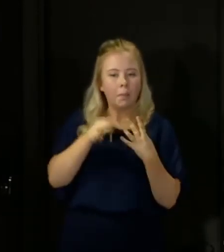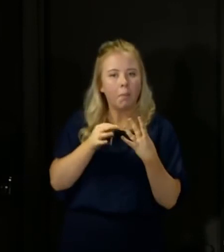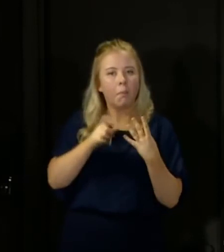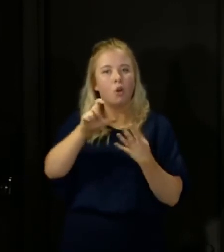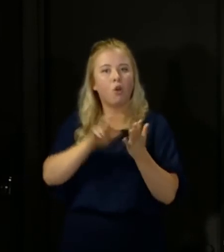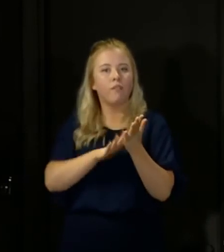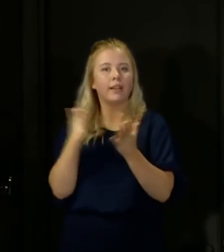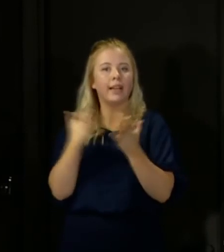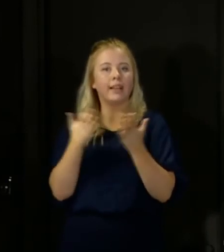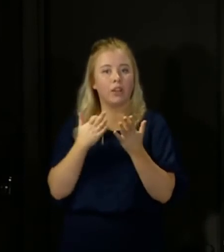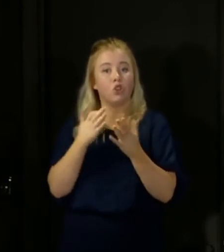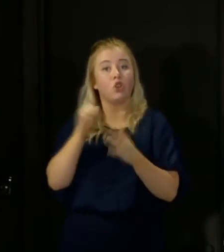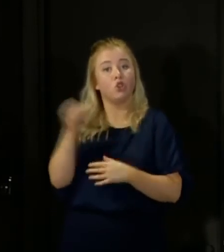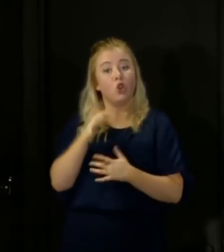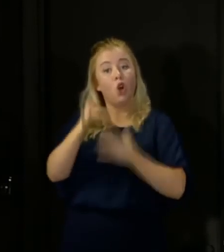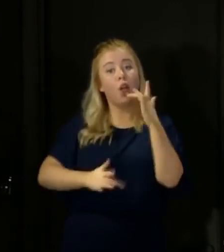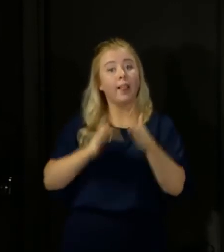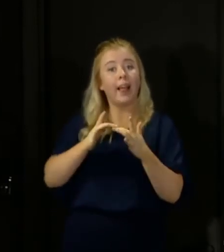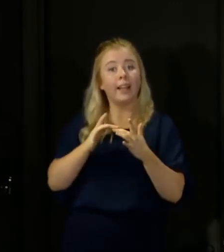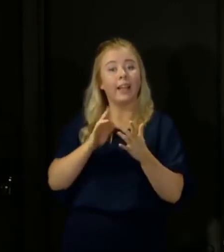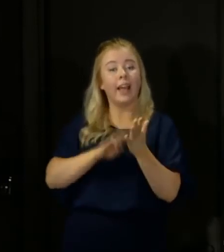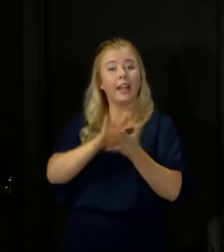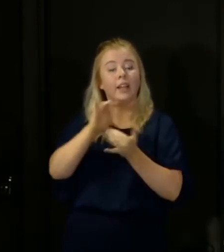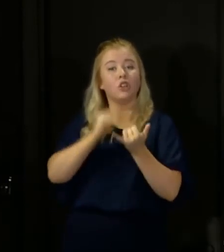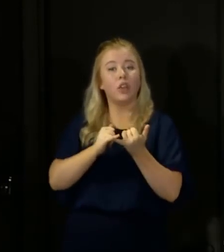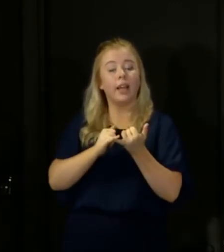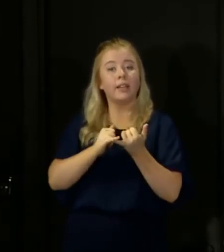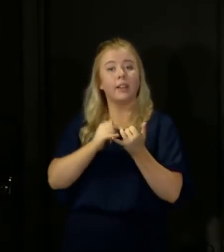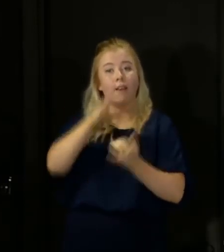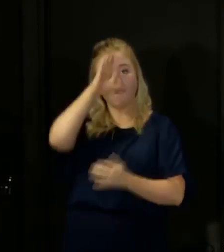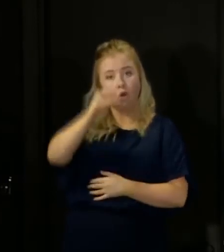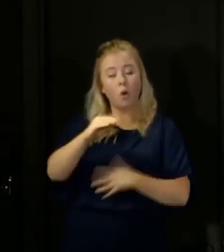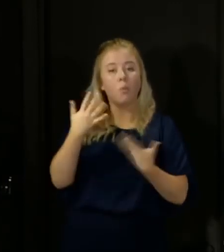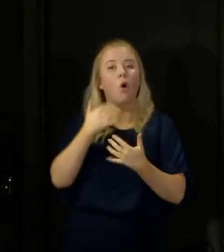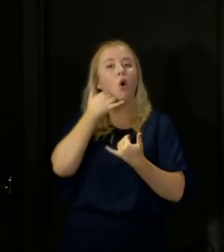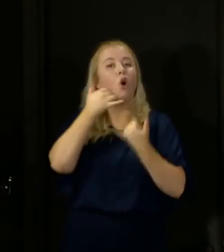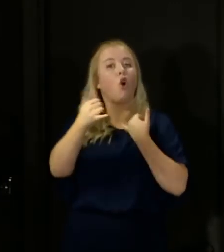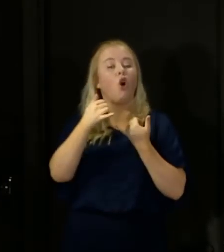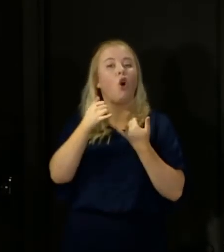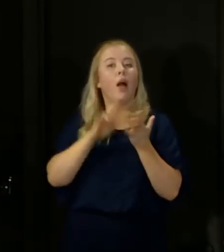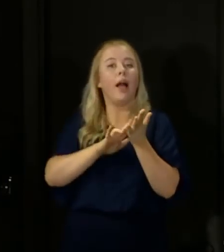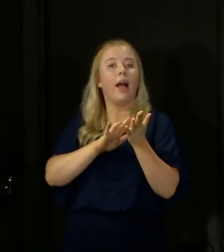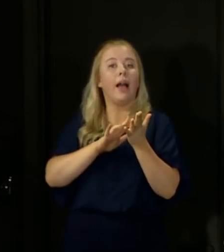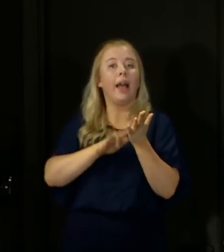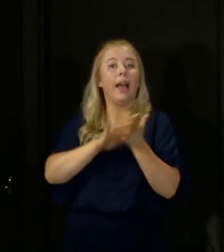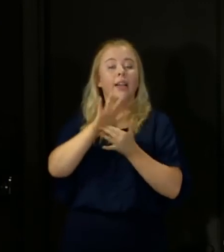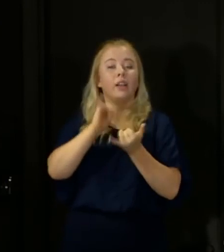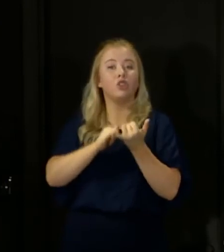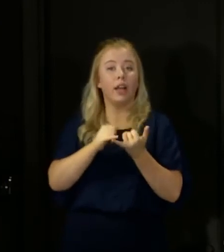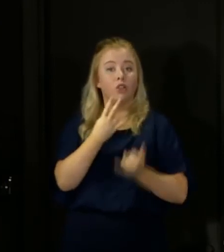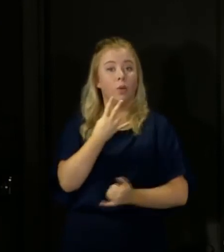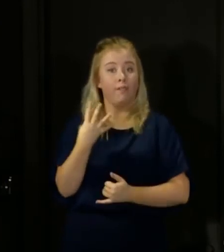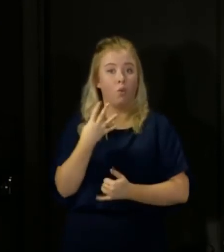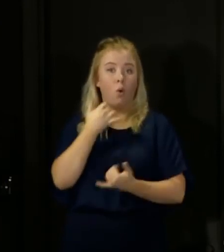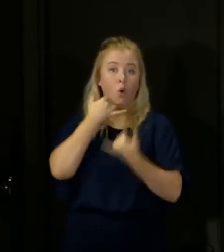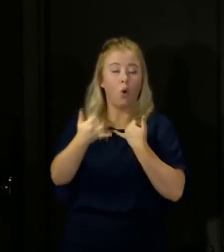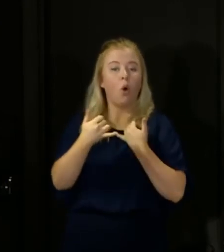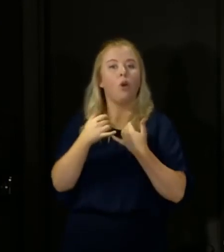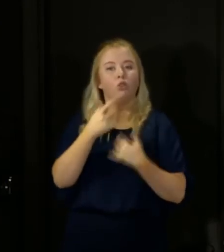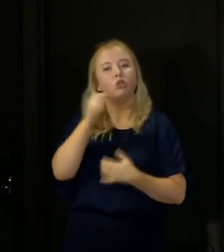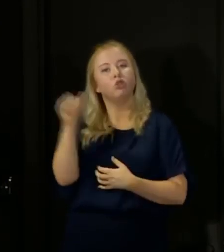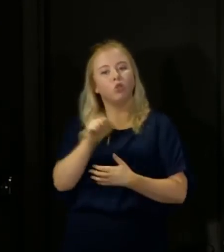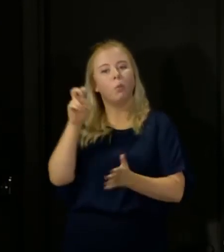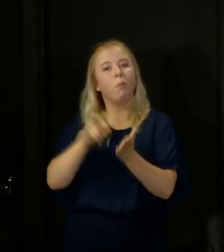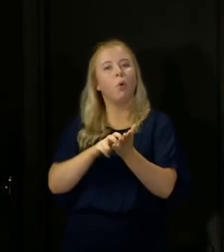NHS Inform or call NHS 24 0800 028 2816 and book a test